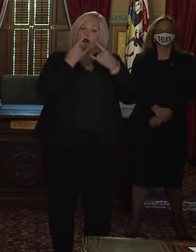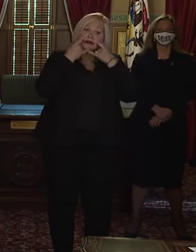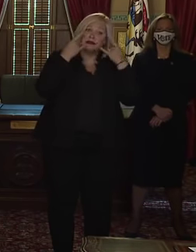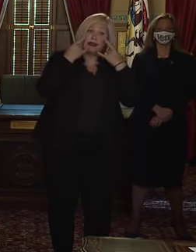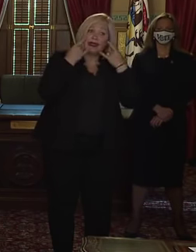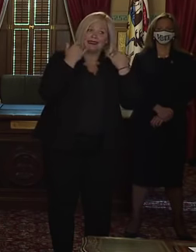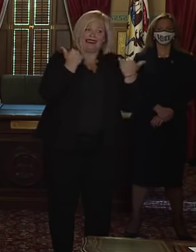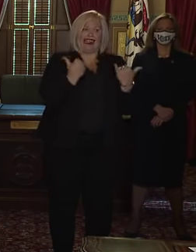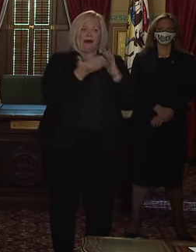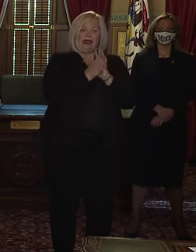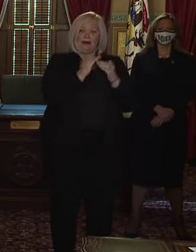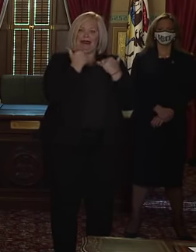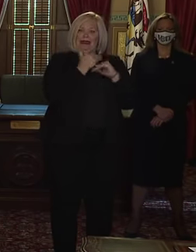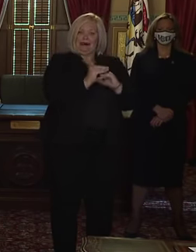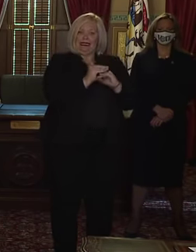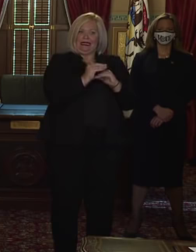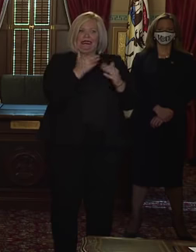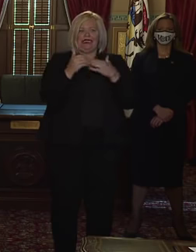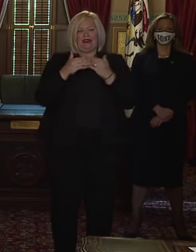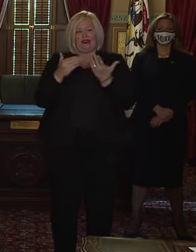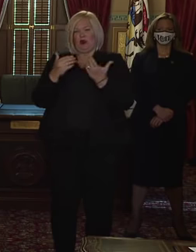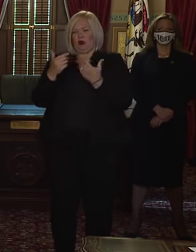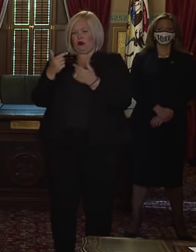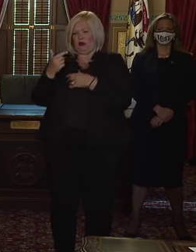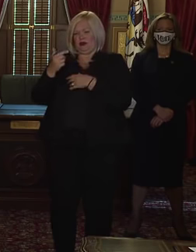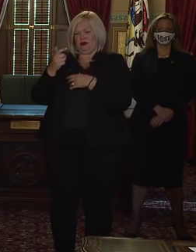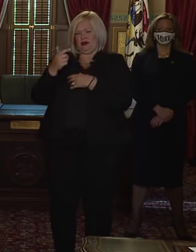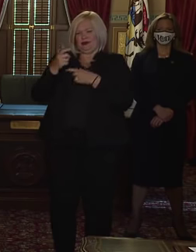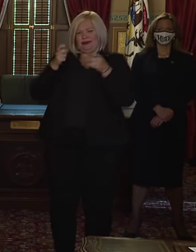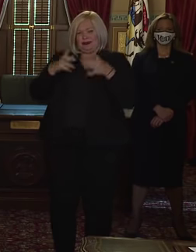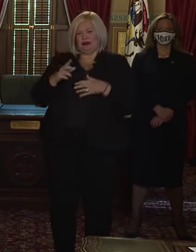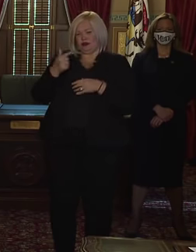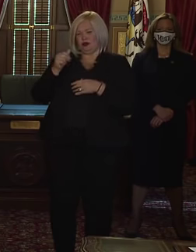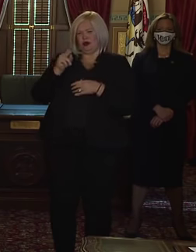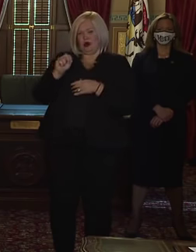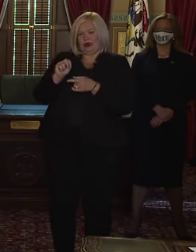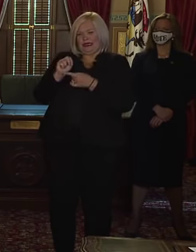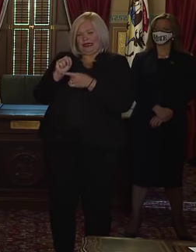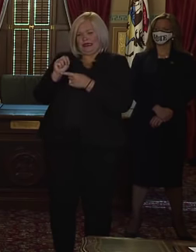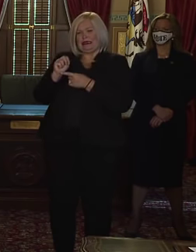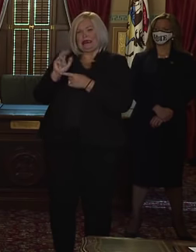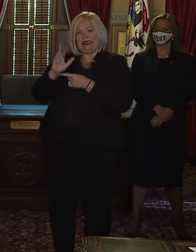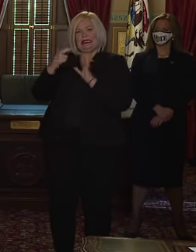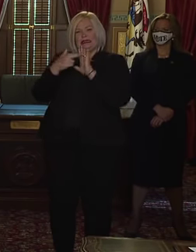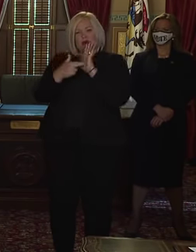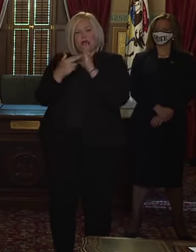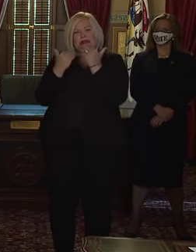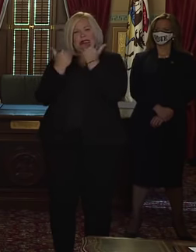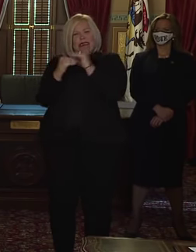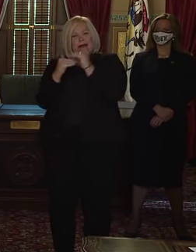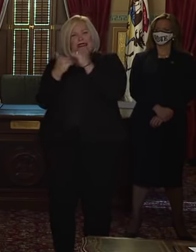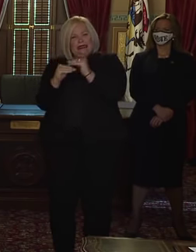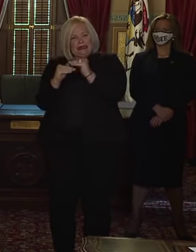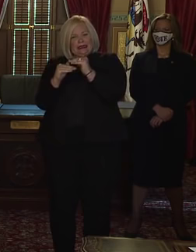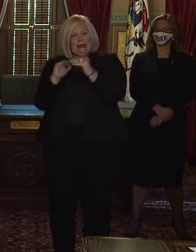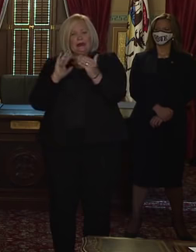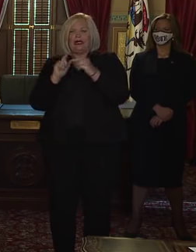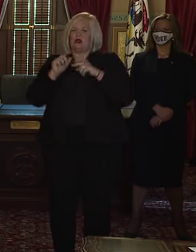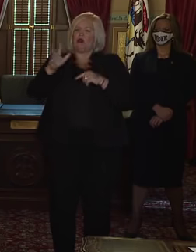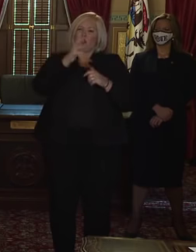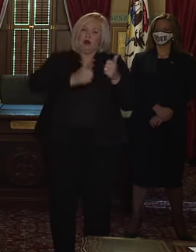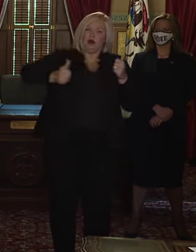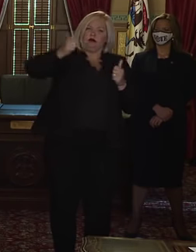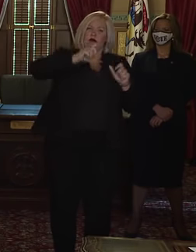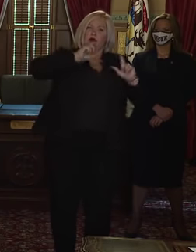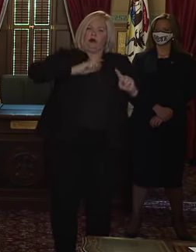Gordon issued yesterday seemed to cover only a small fraction regarding masks of what your previous executive orders